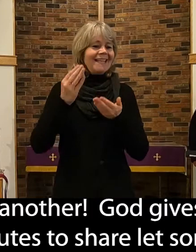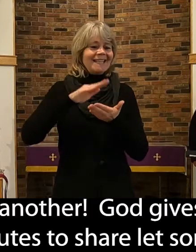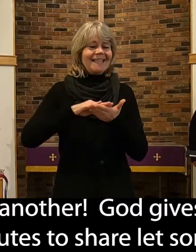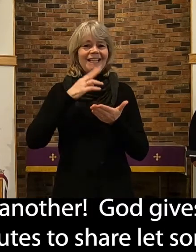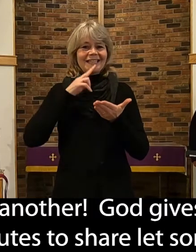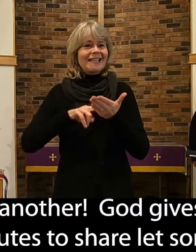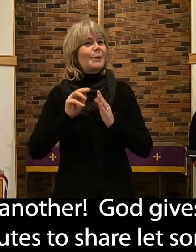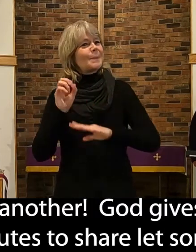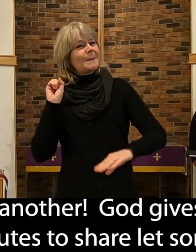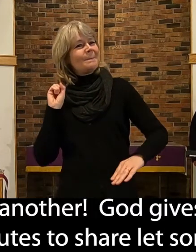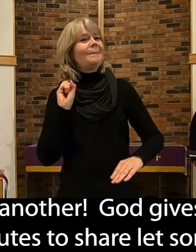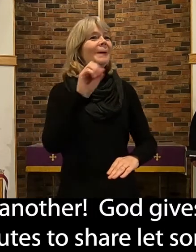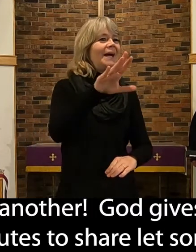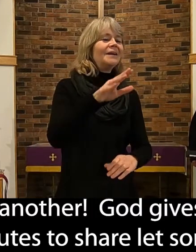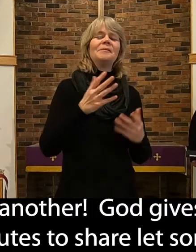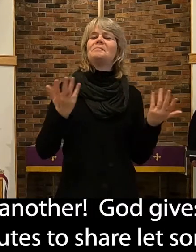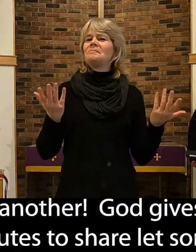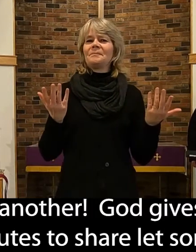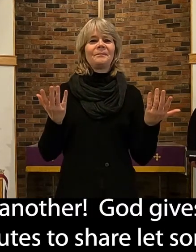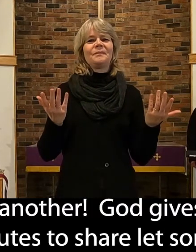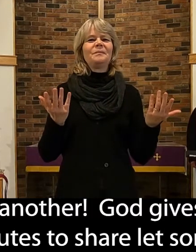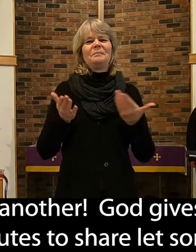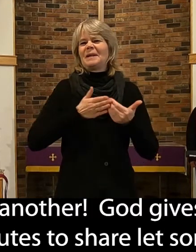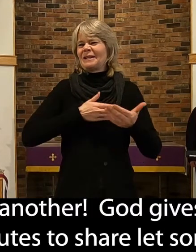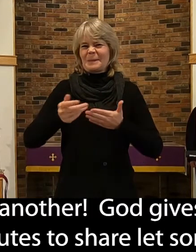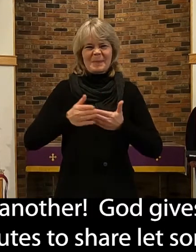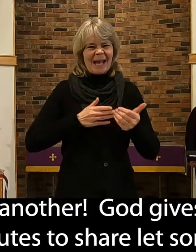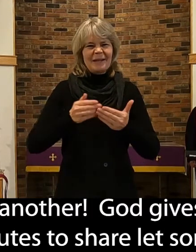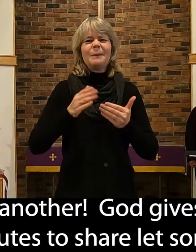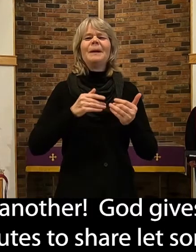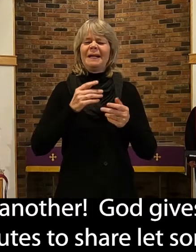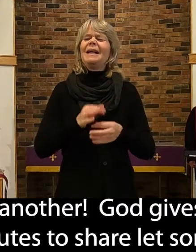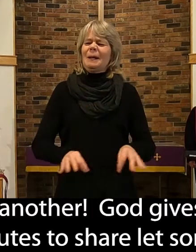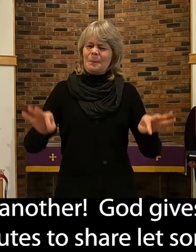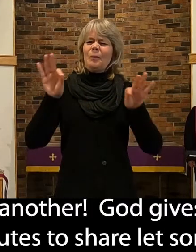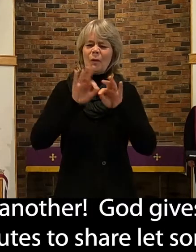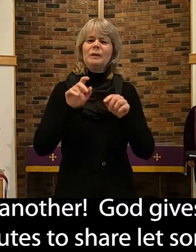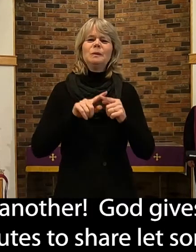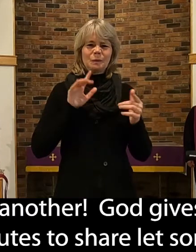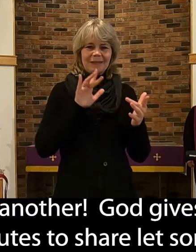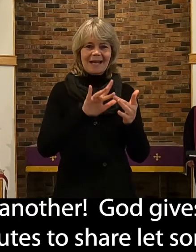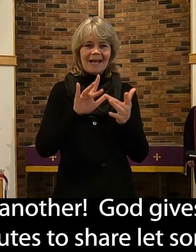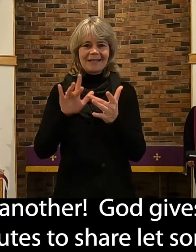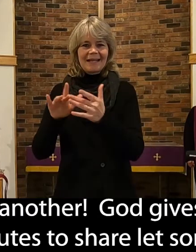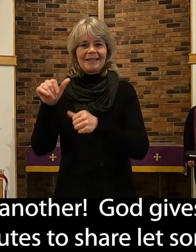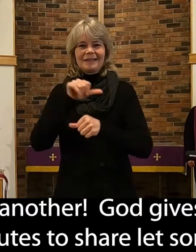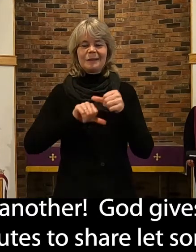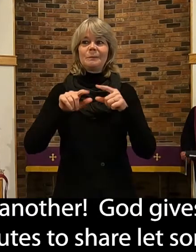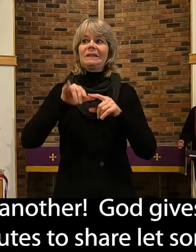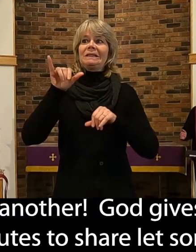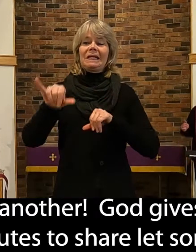one another. It's really important. It's really important. We've been staying at home, trying to